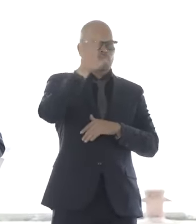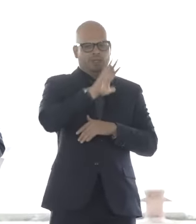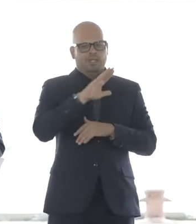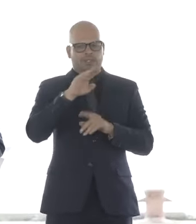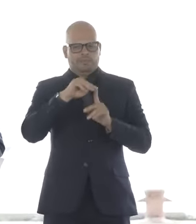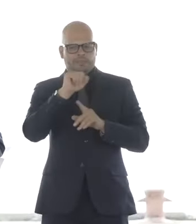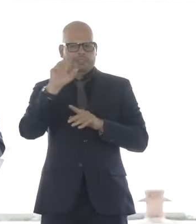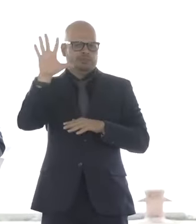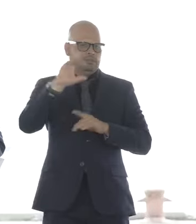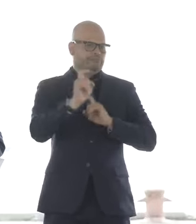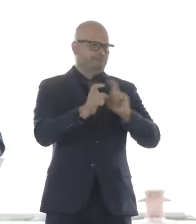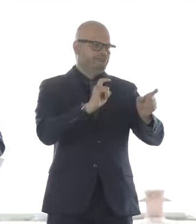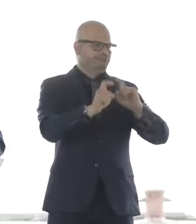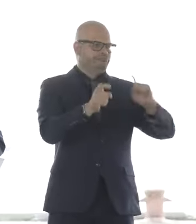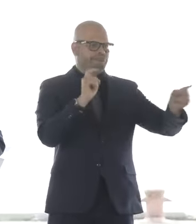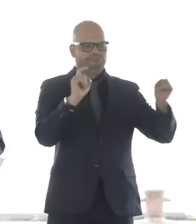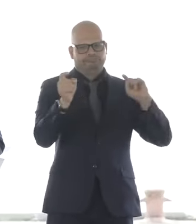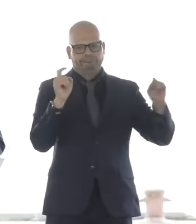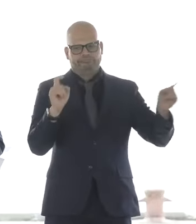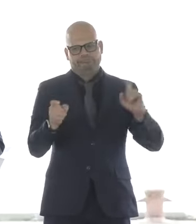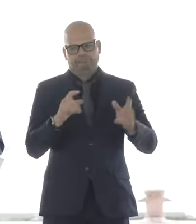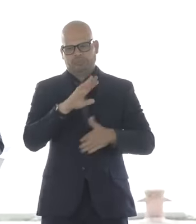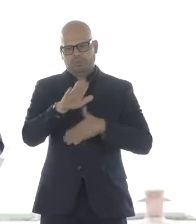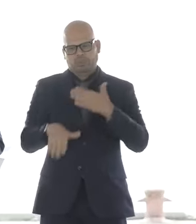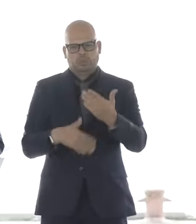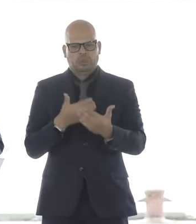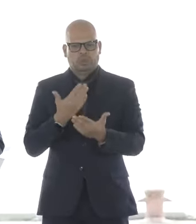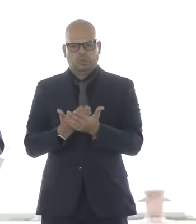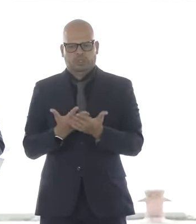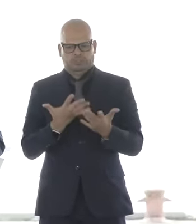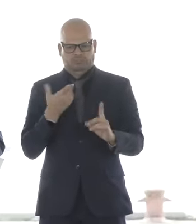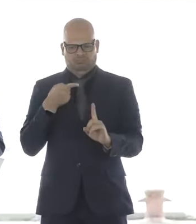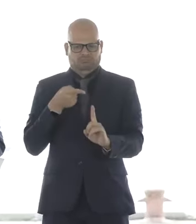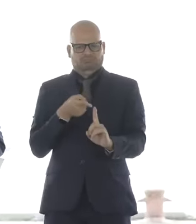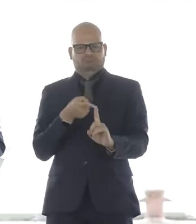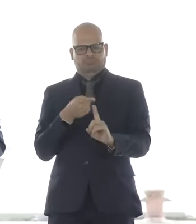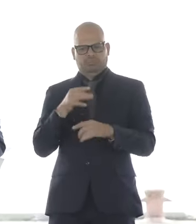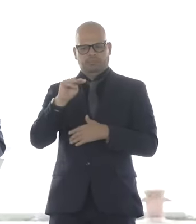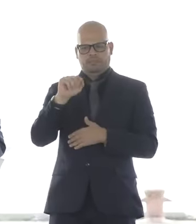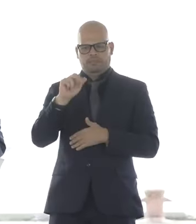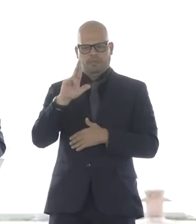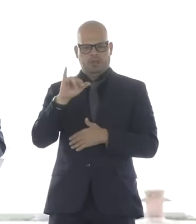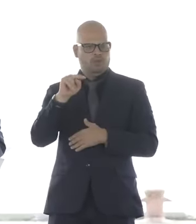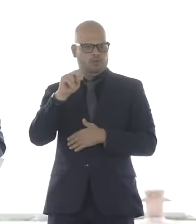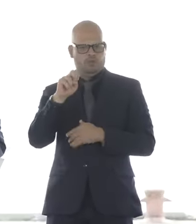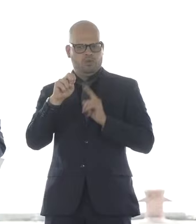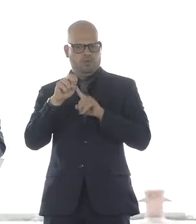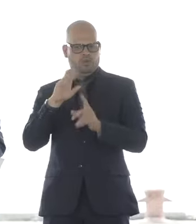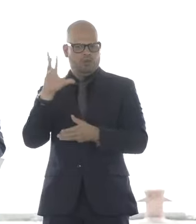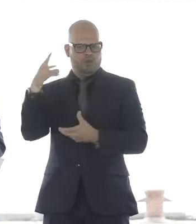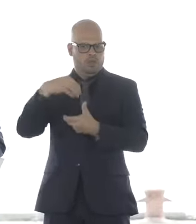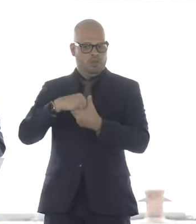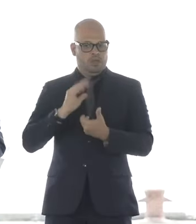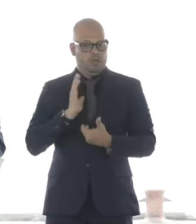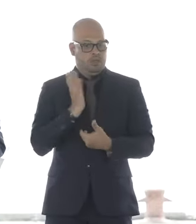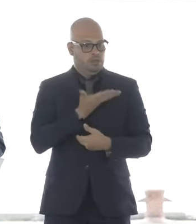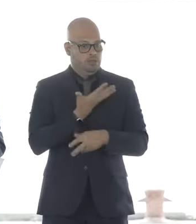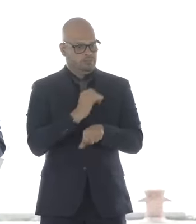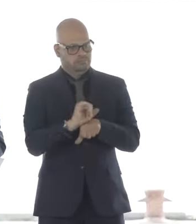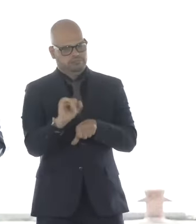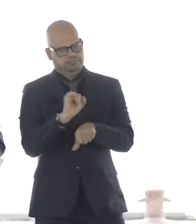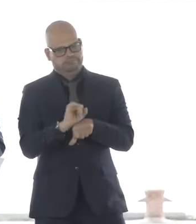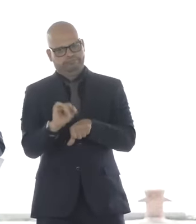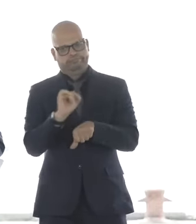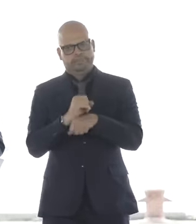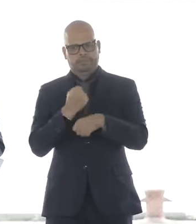Administration in this effort, including our work creating infrastructure at our ports